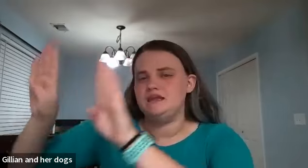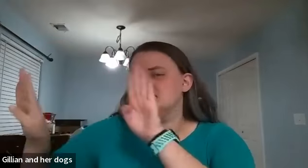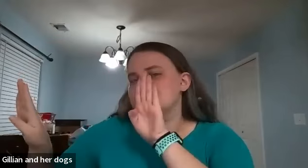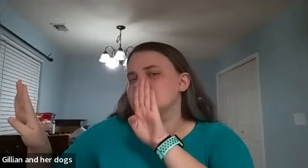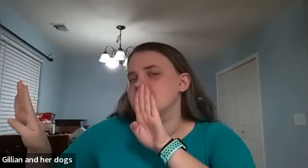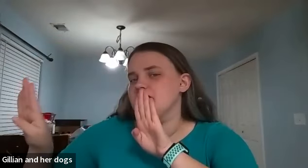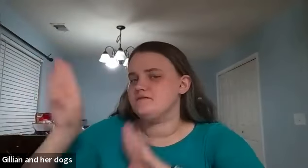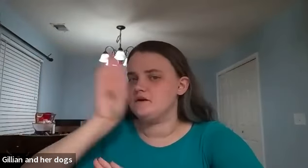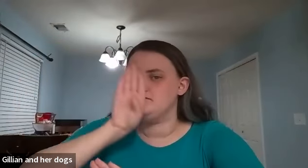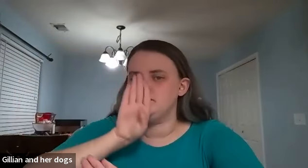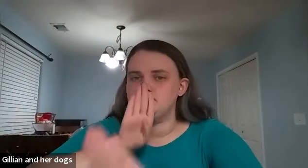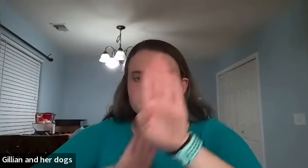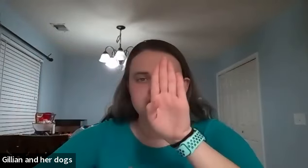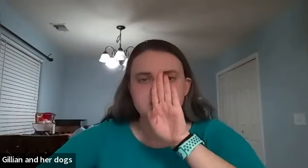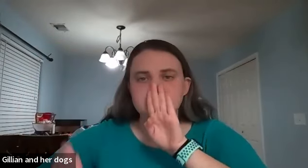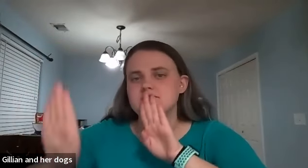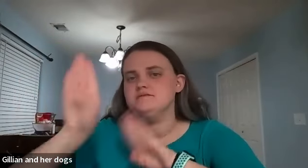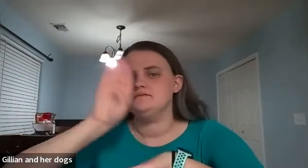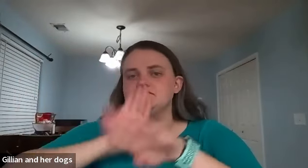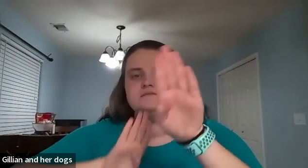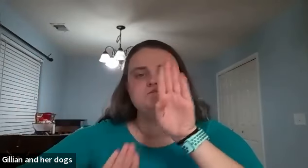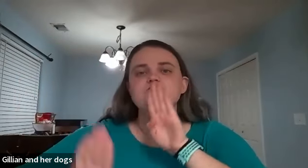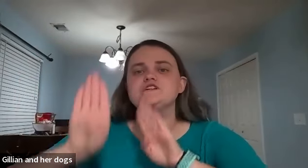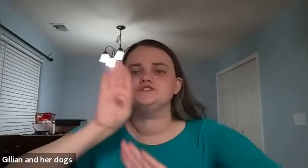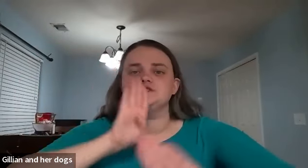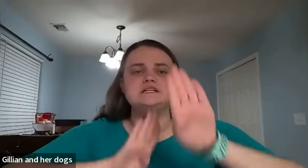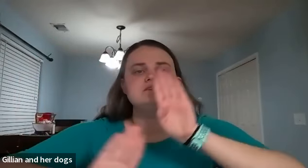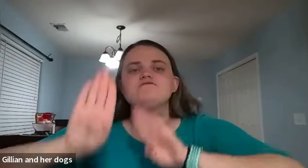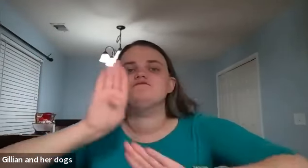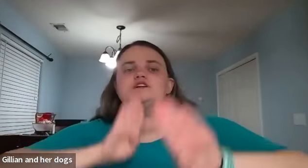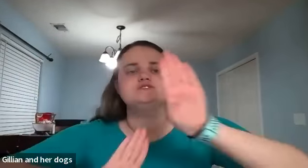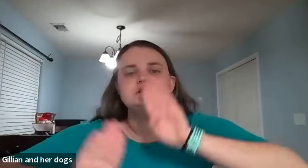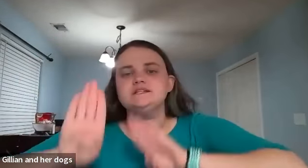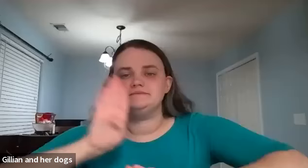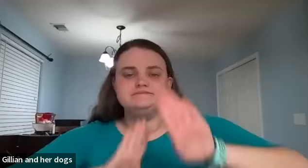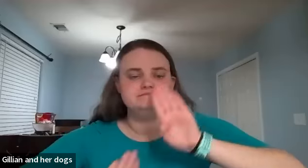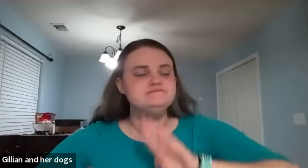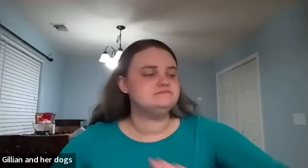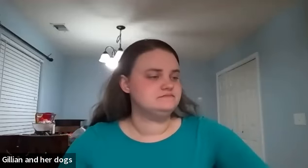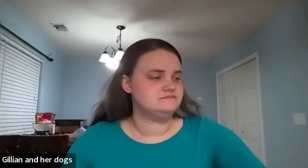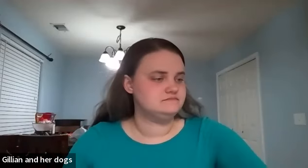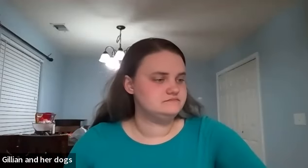hands is kind of coming in front of you frustrated frustrated mm-hmm